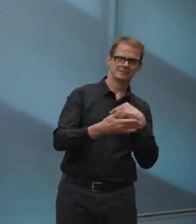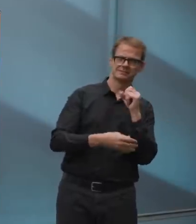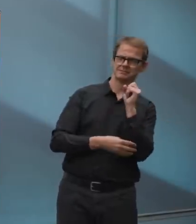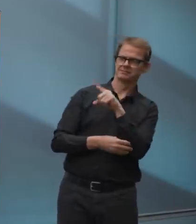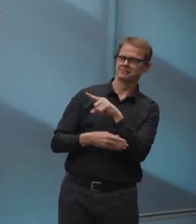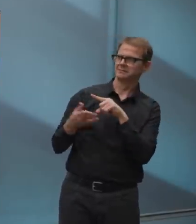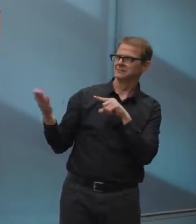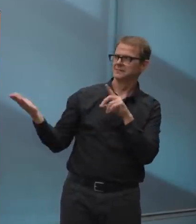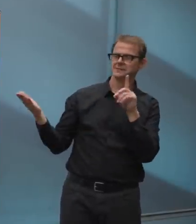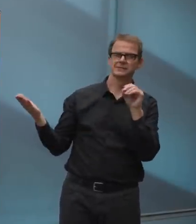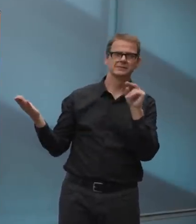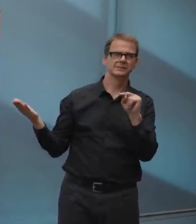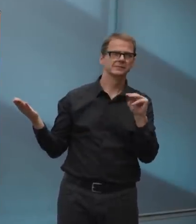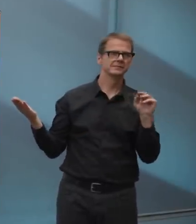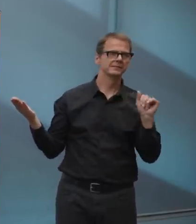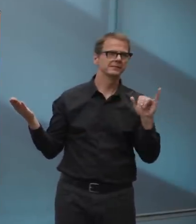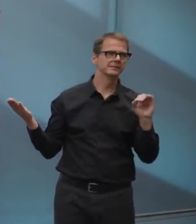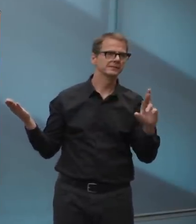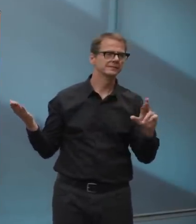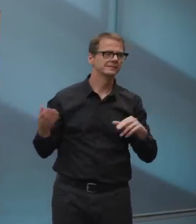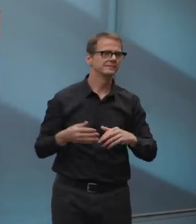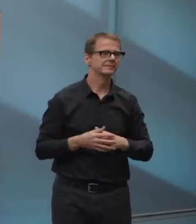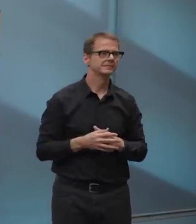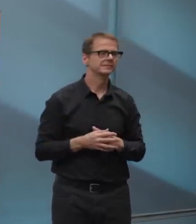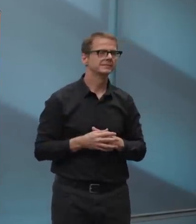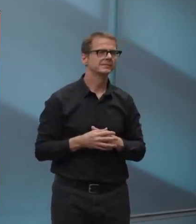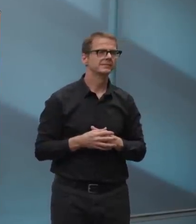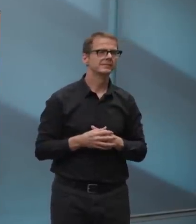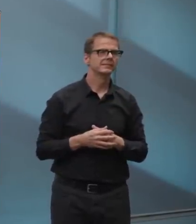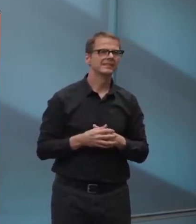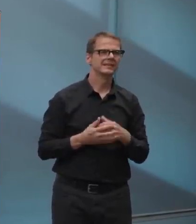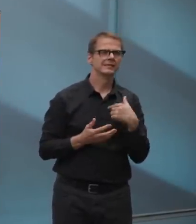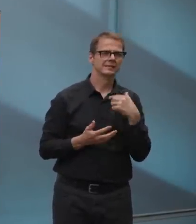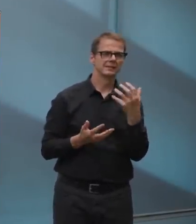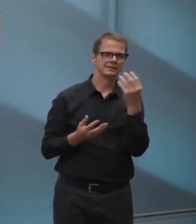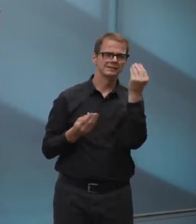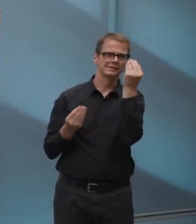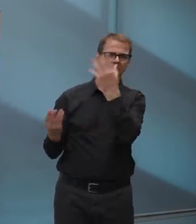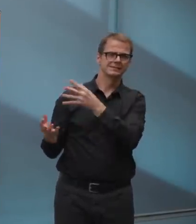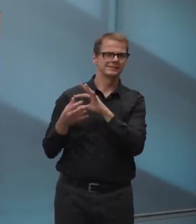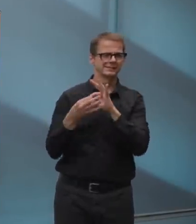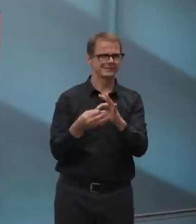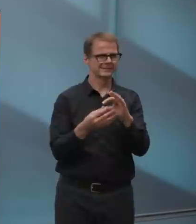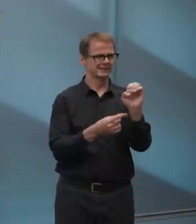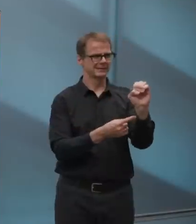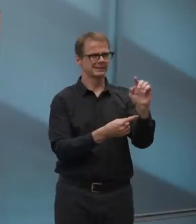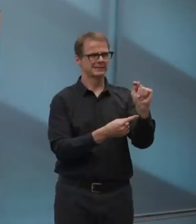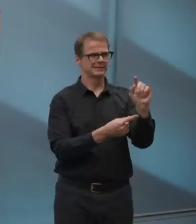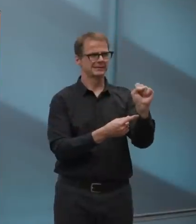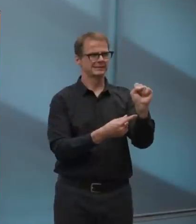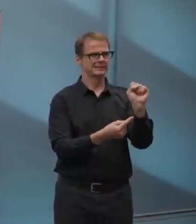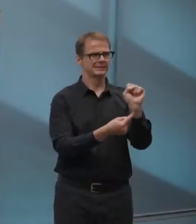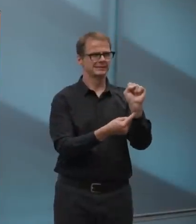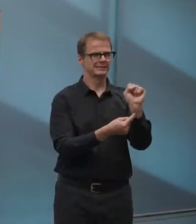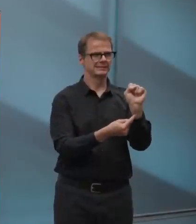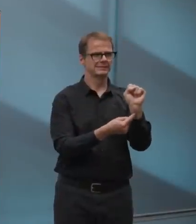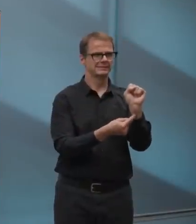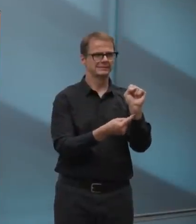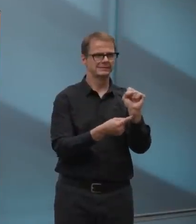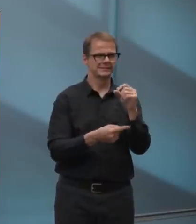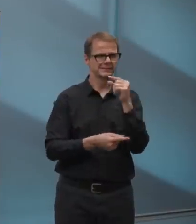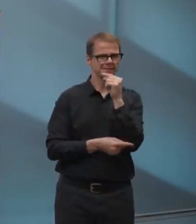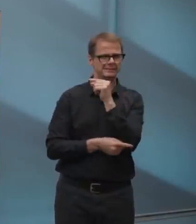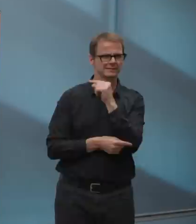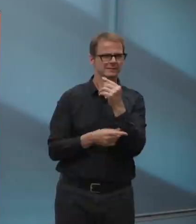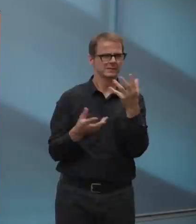bolster your case to other orders of government. And his question specifically is how urgent is this data in the context